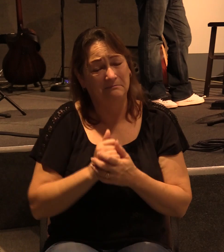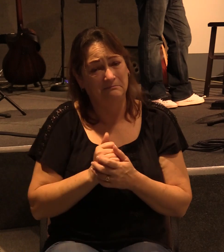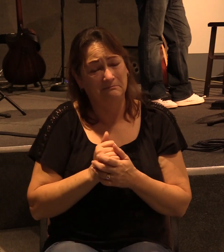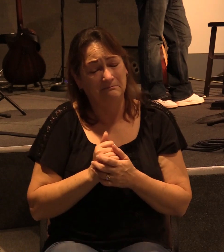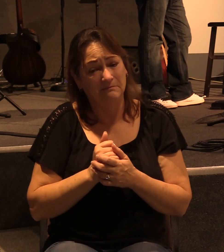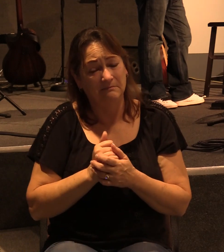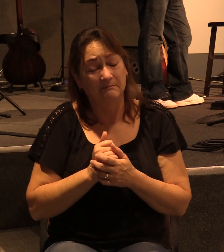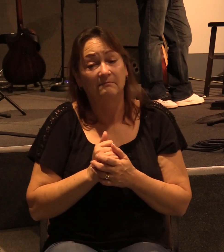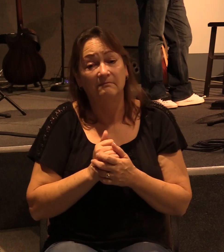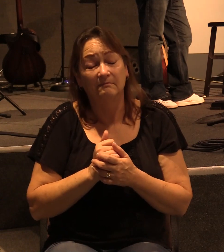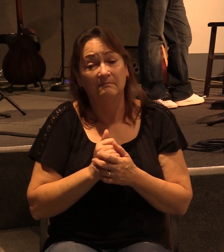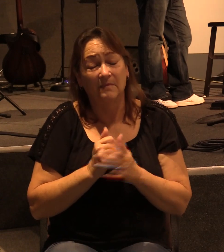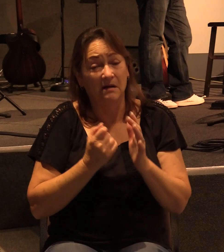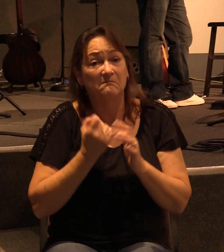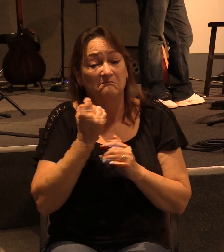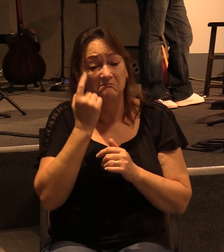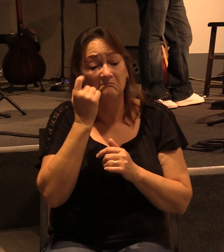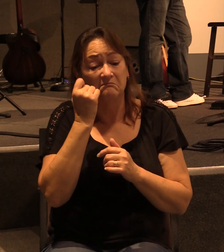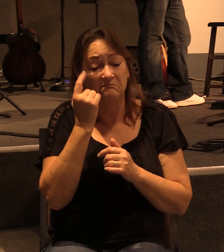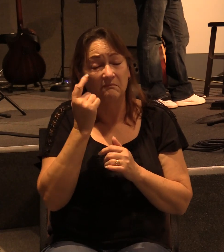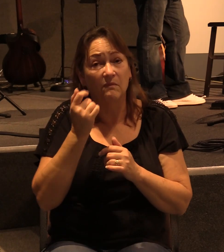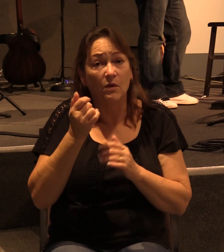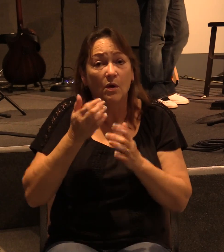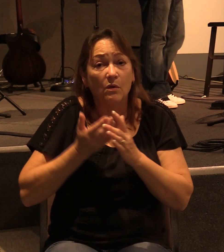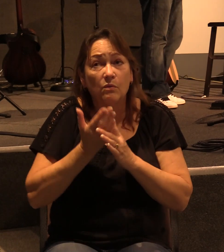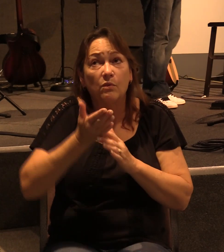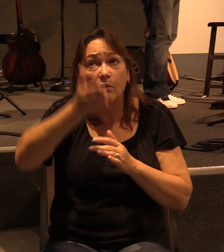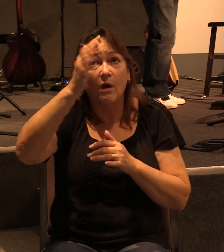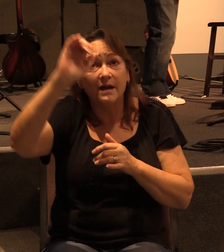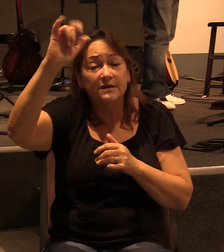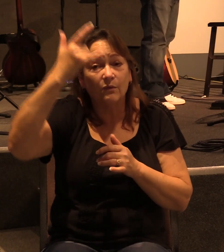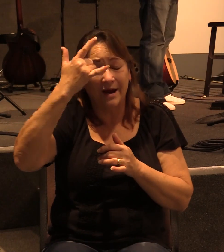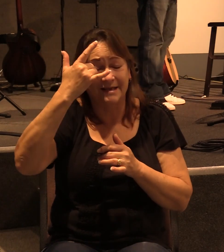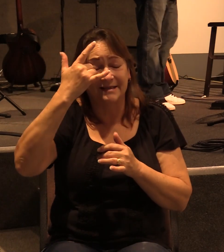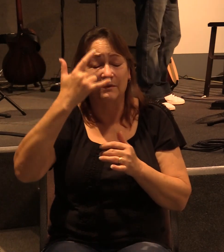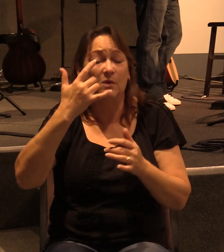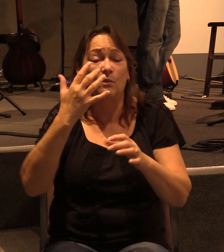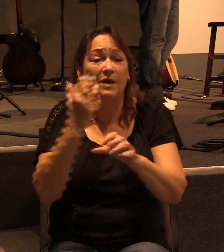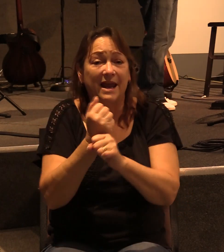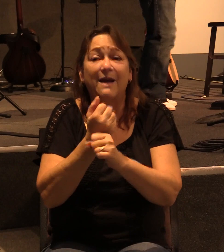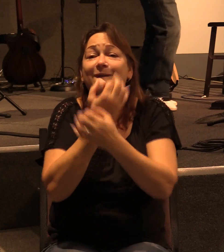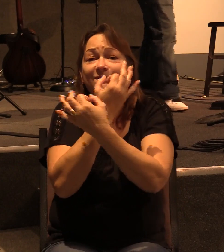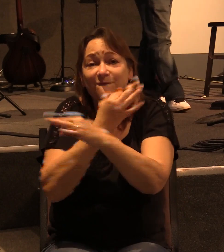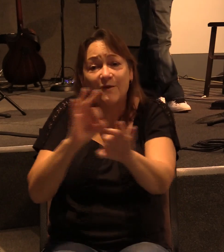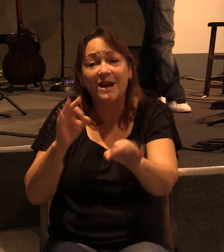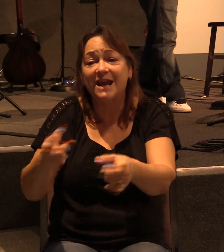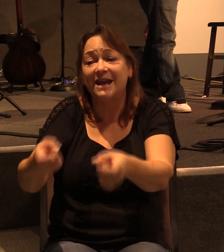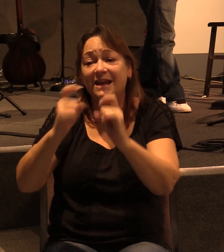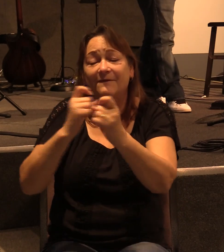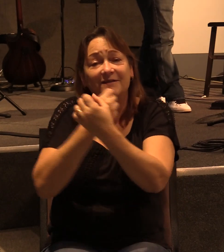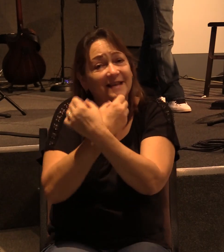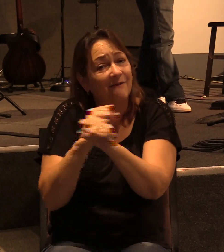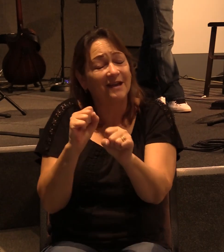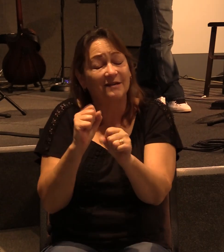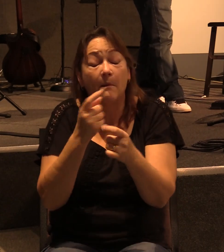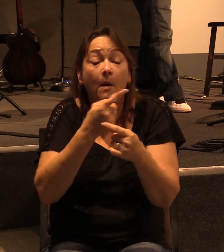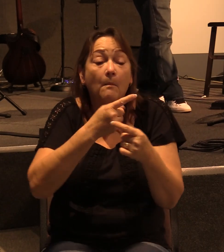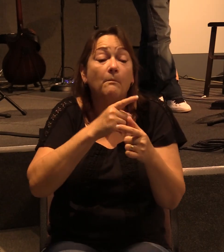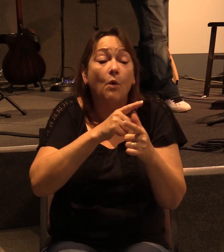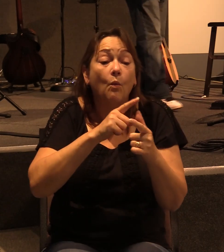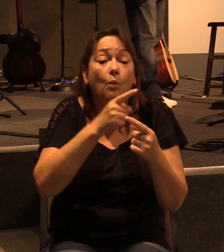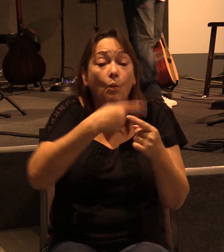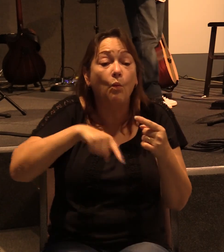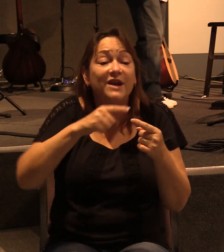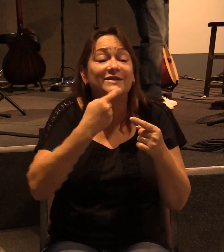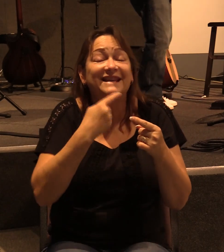You see, by God's grace, we can receive his free gift of salvation through faith in Christ. But when you say, also,